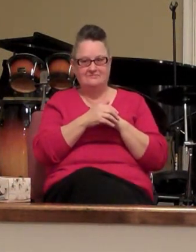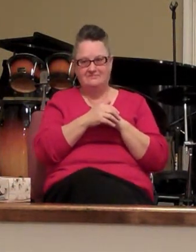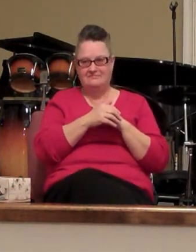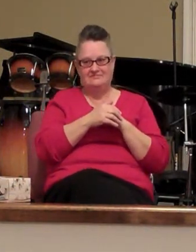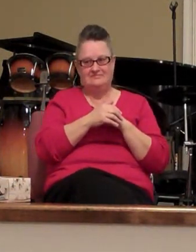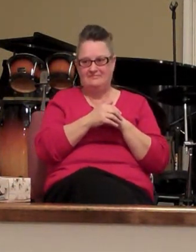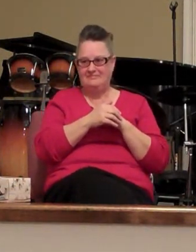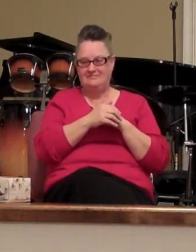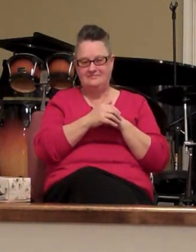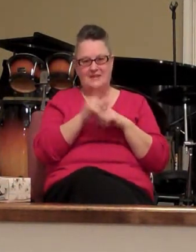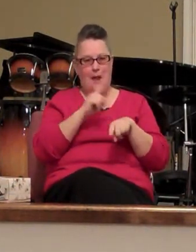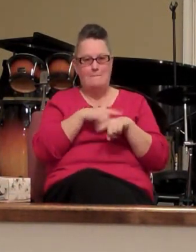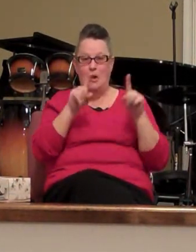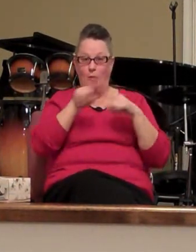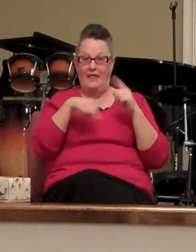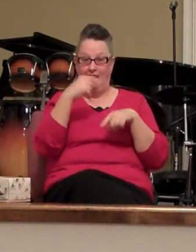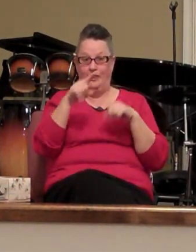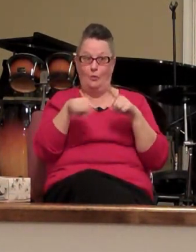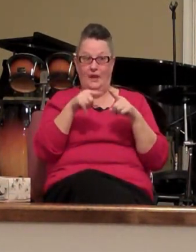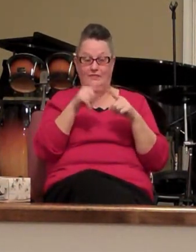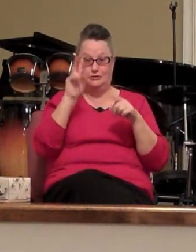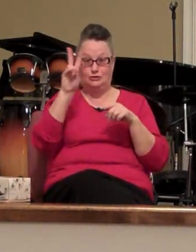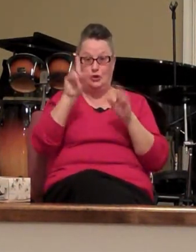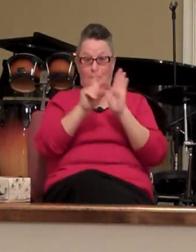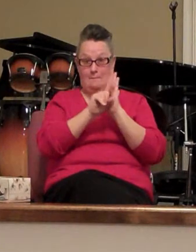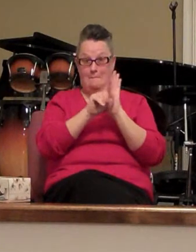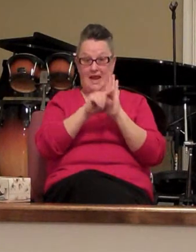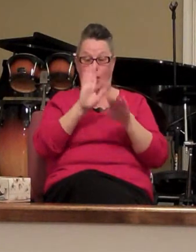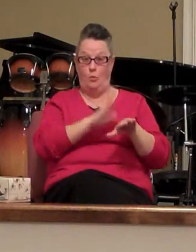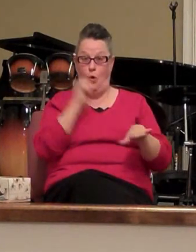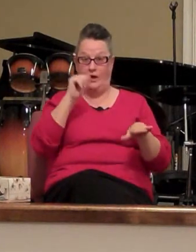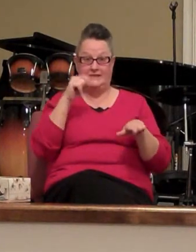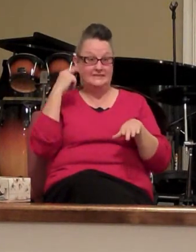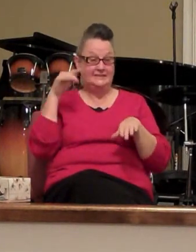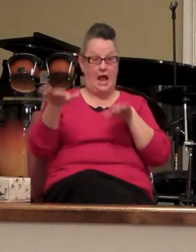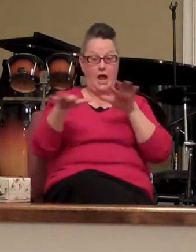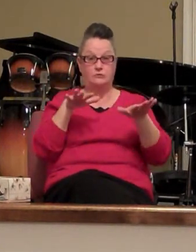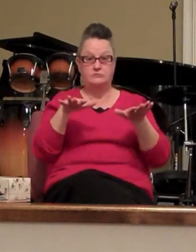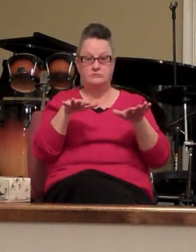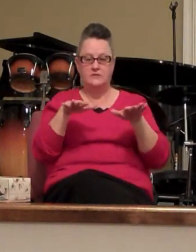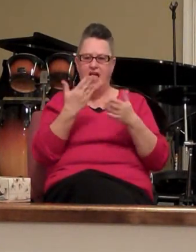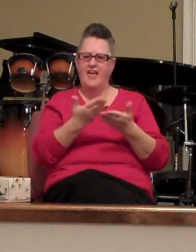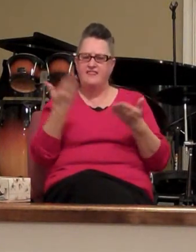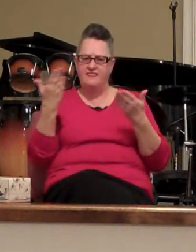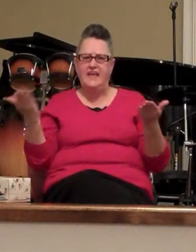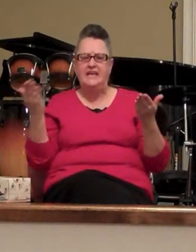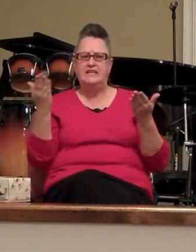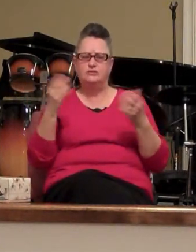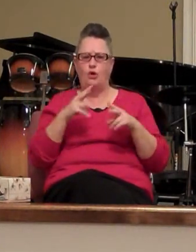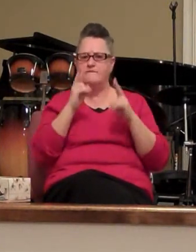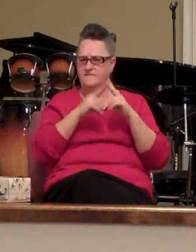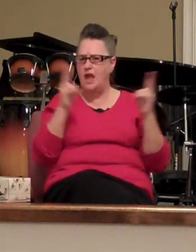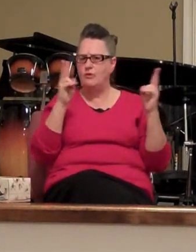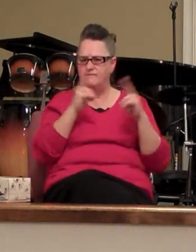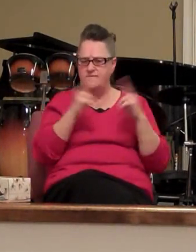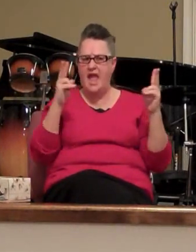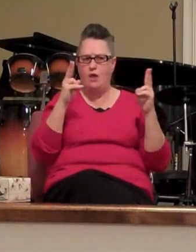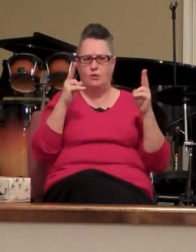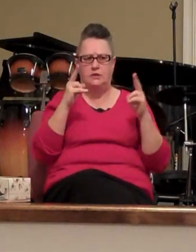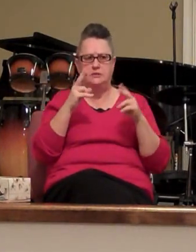but when the two minute when the two minute warning sounds things are very very critical when the two